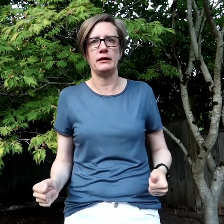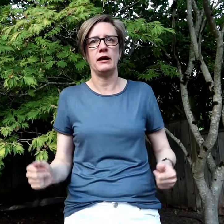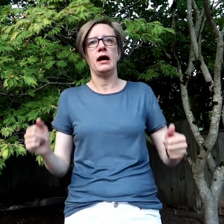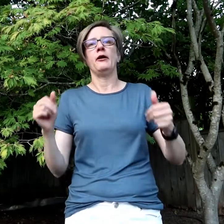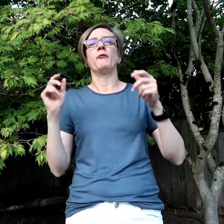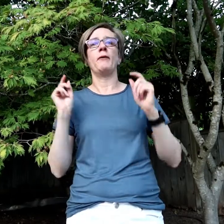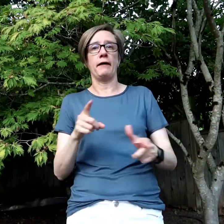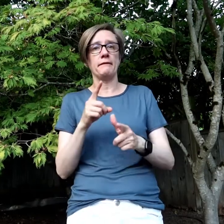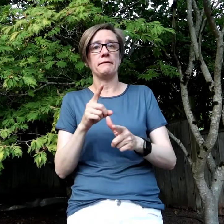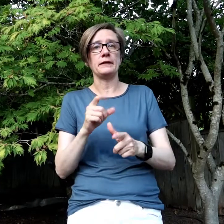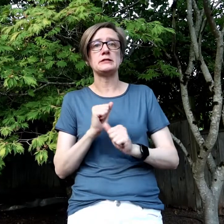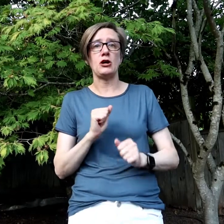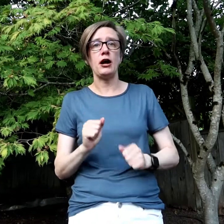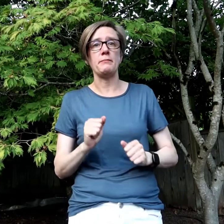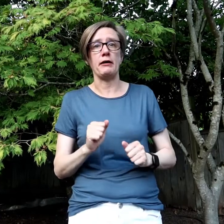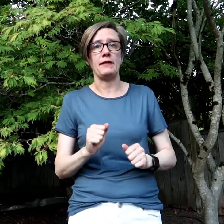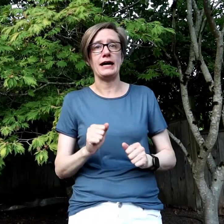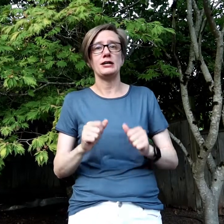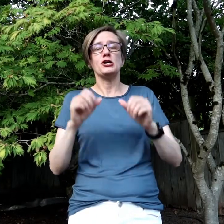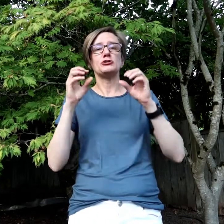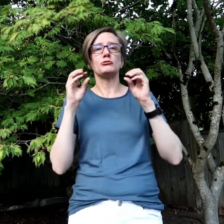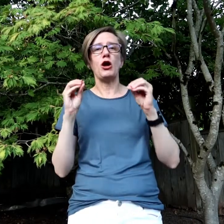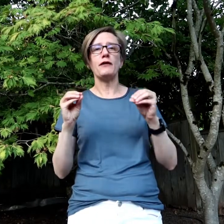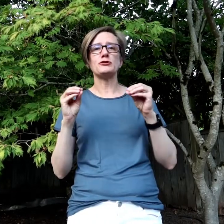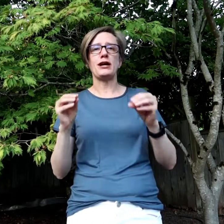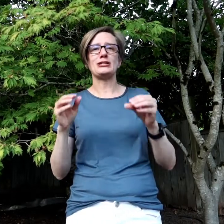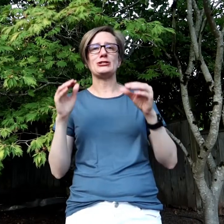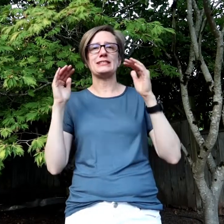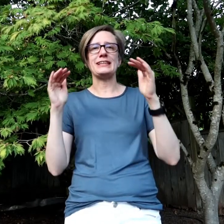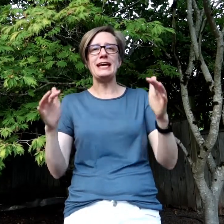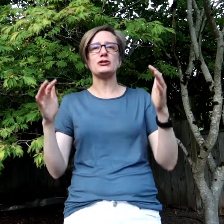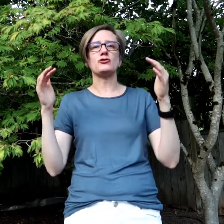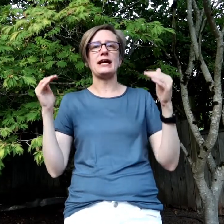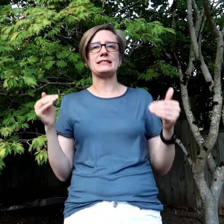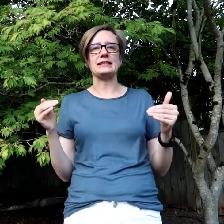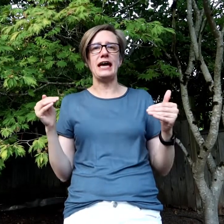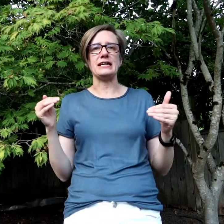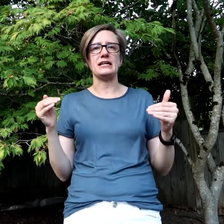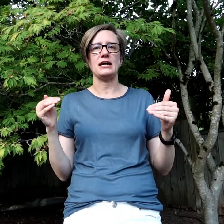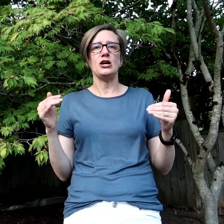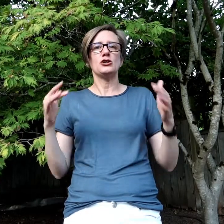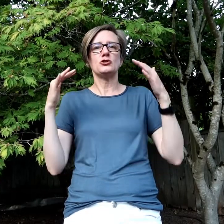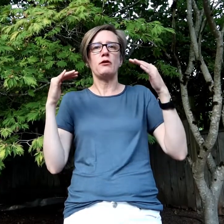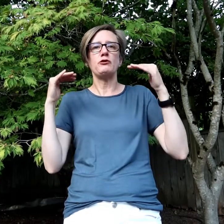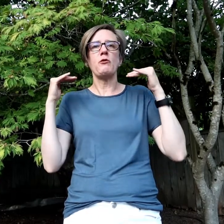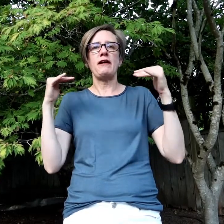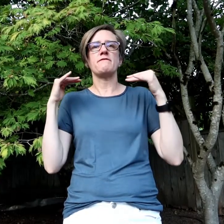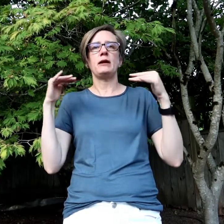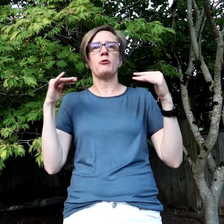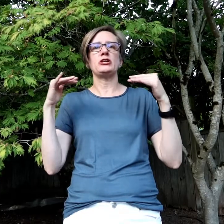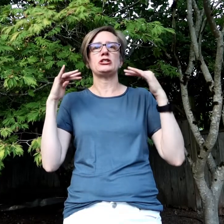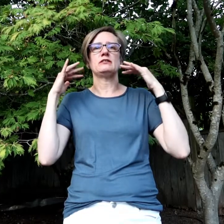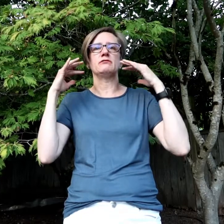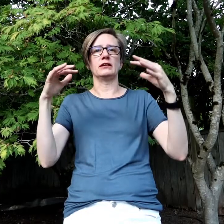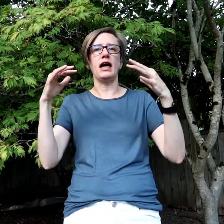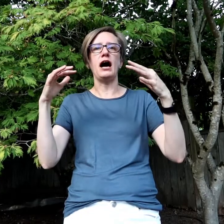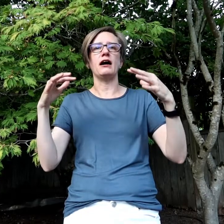Well, let's talk about that. So law of attraction is like attracts like. So if you're in a vibration of love